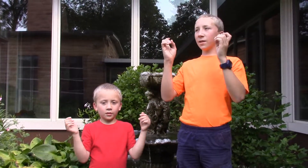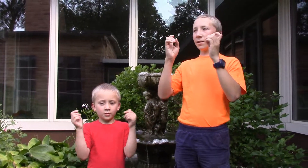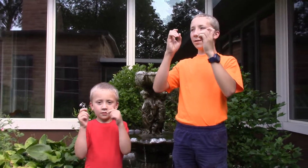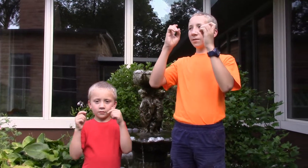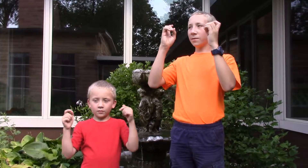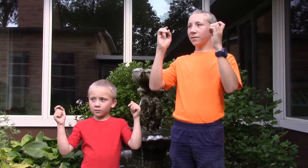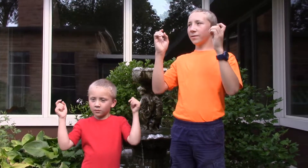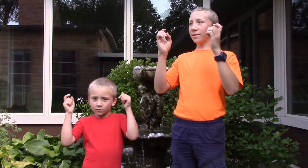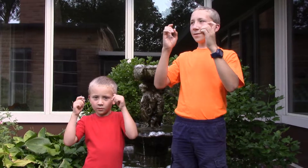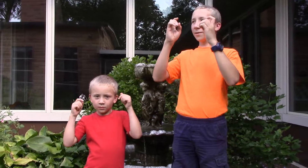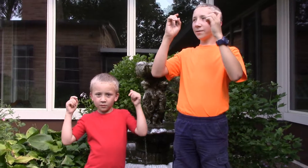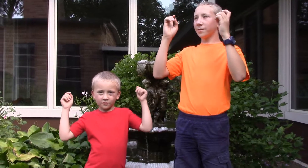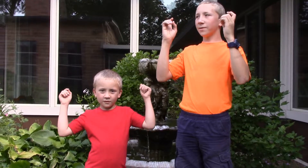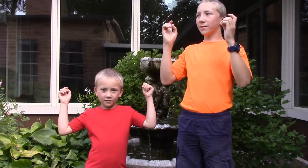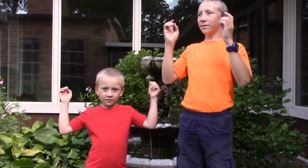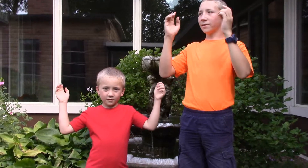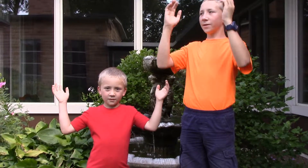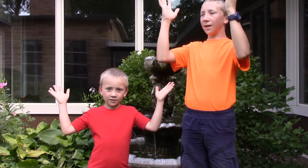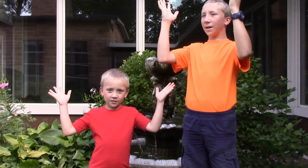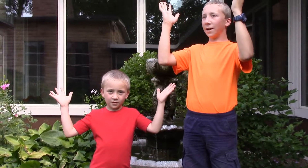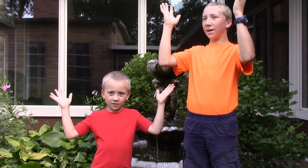Alleluia, Alleluia.